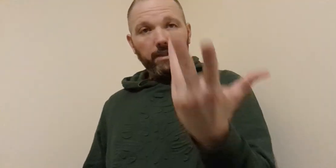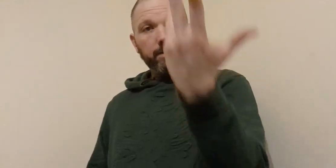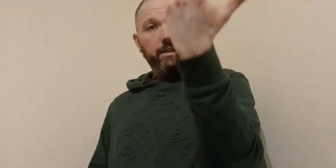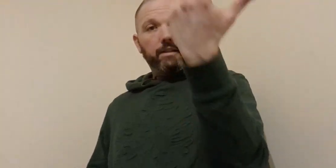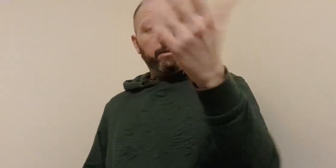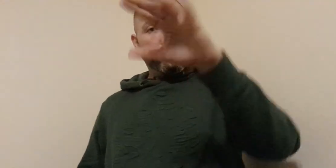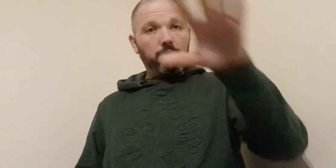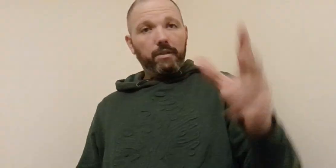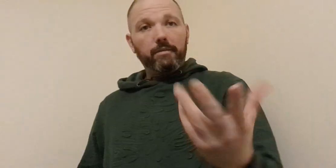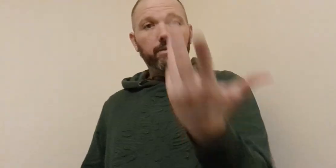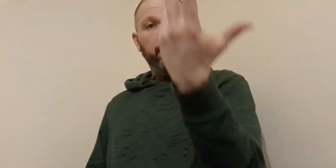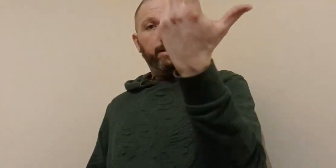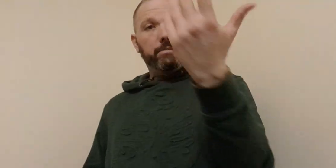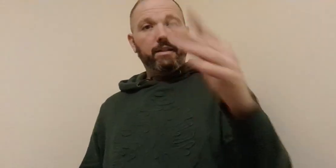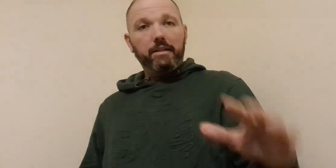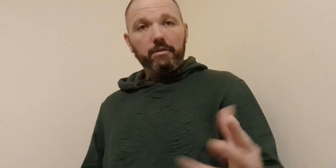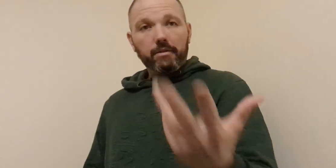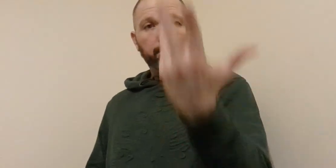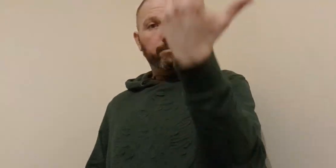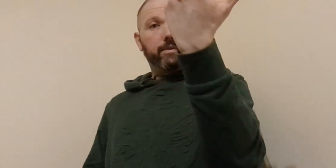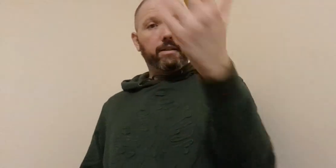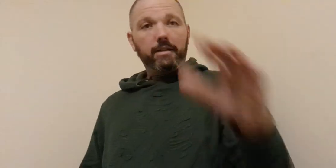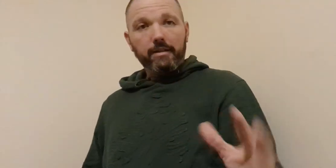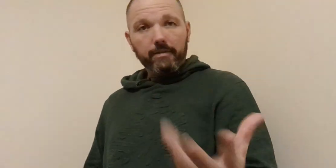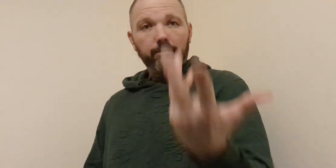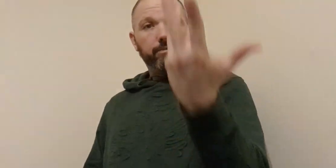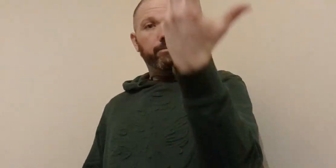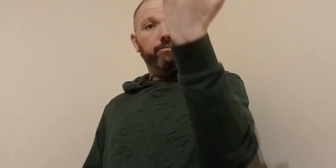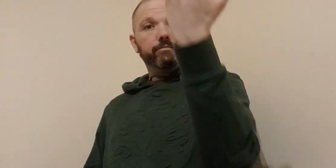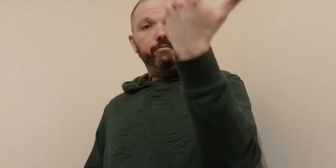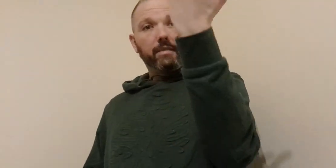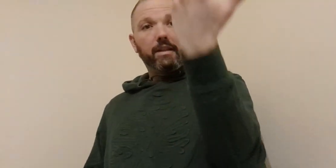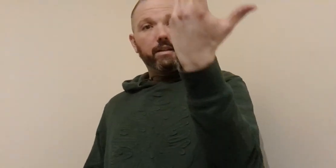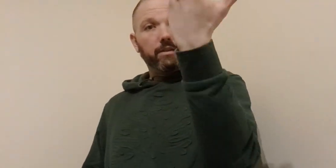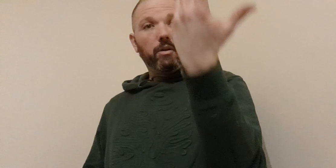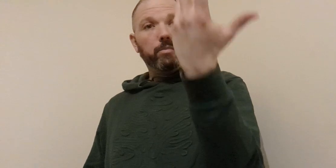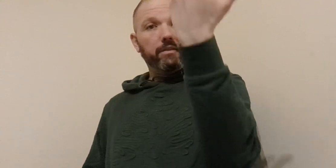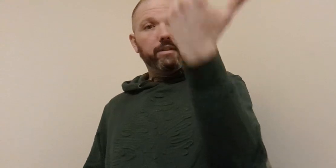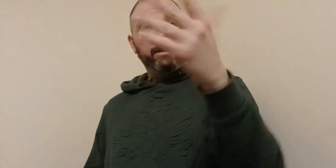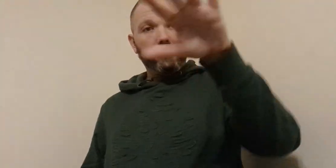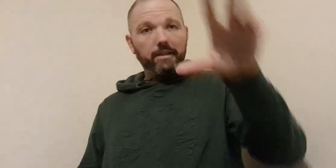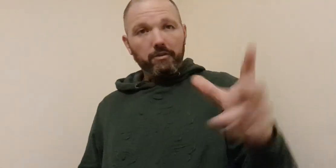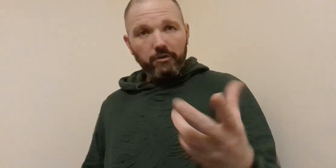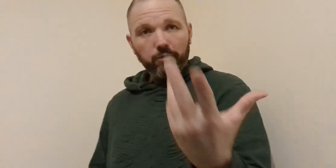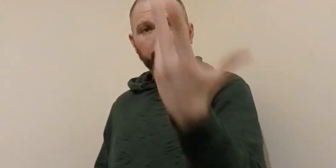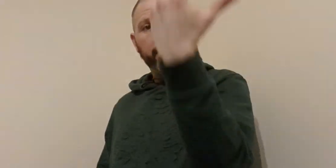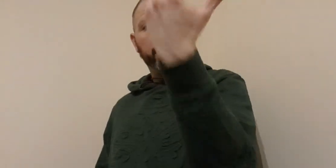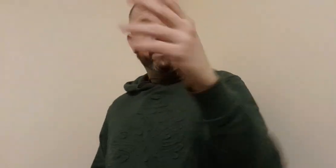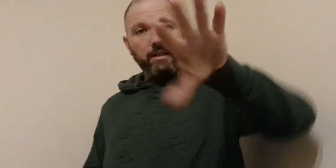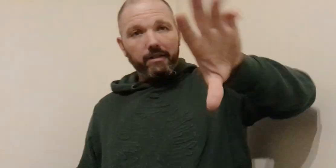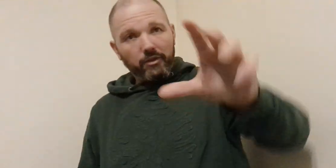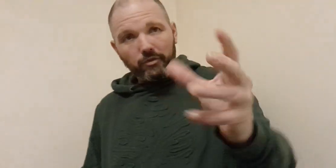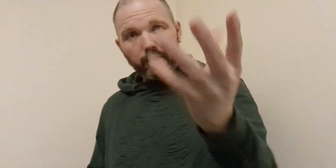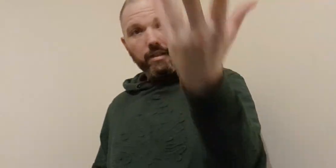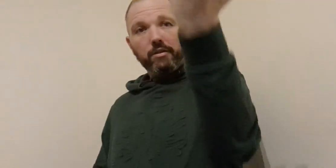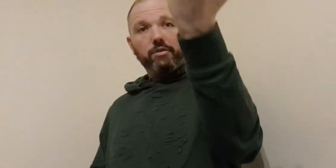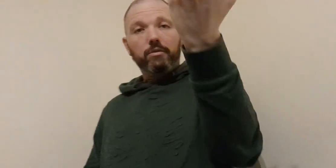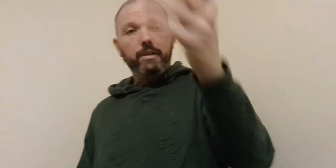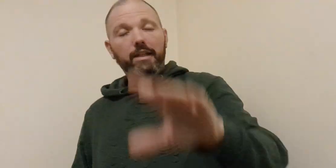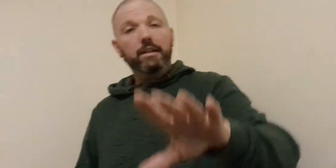basically chun being like the the kind of the uplifting let's say like go twisting like a kind of a drill like a screwing in